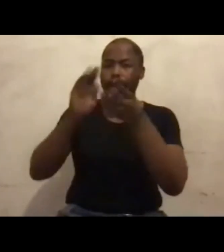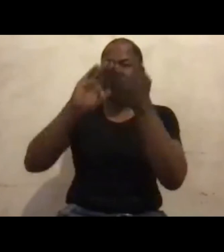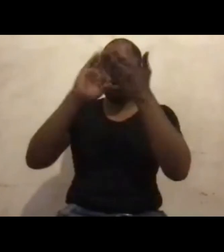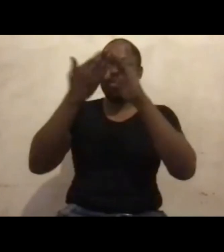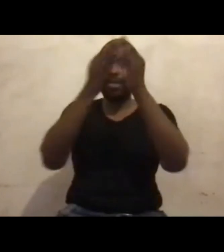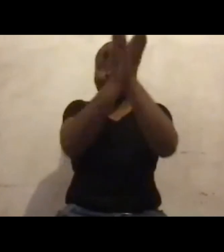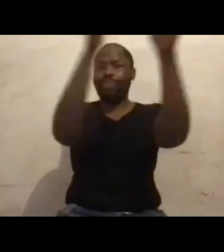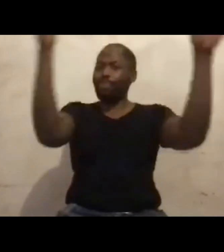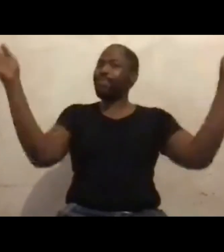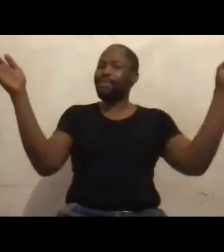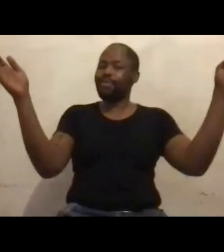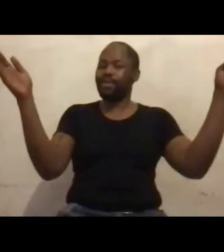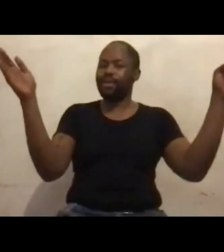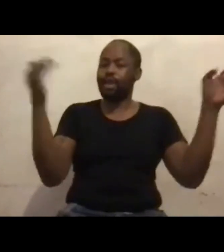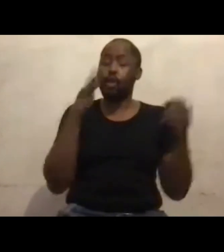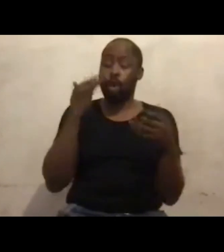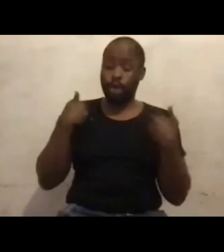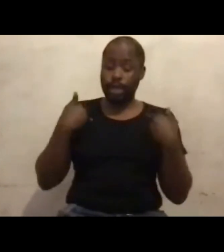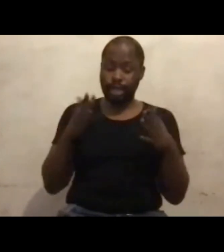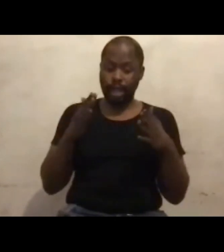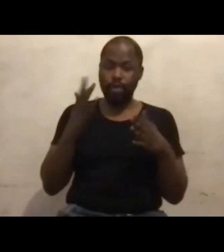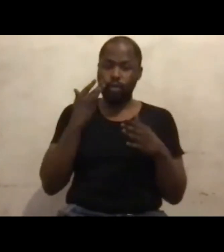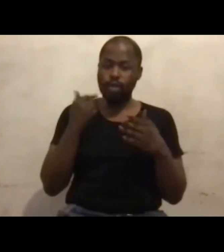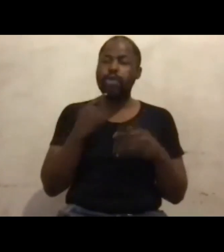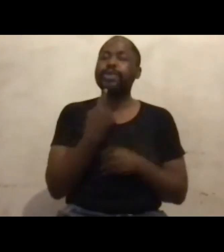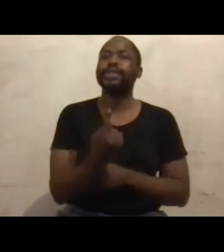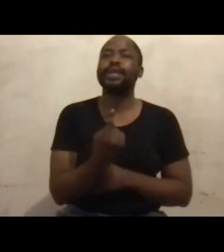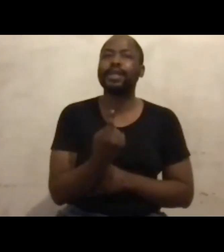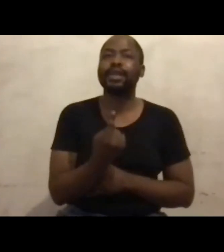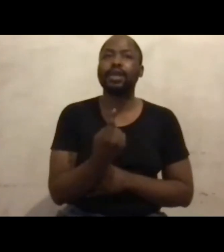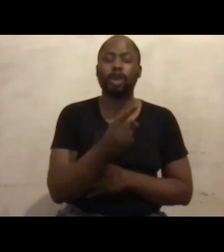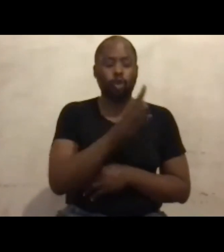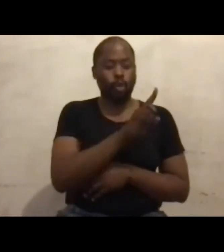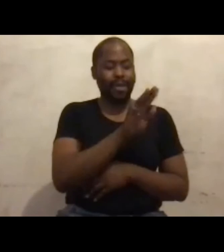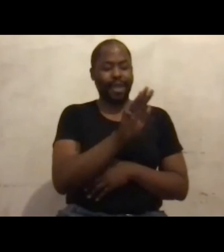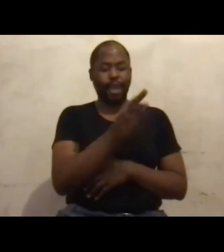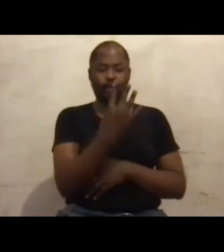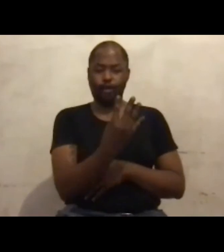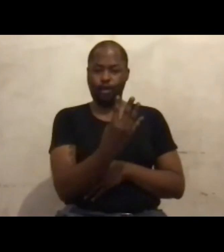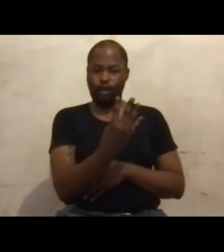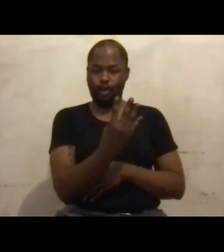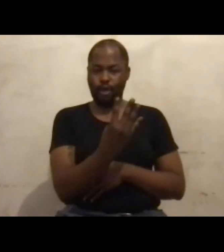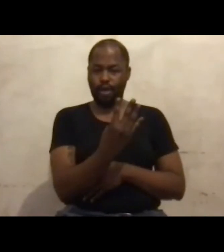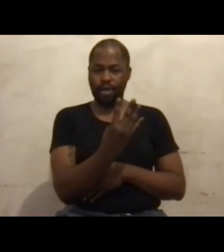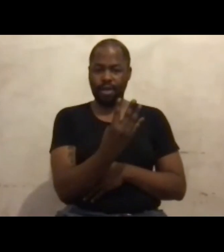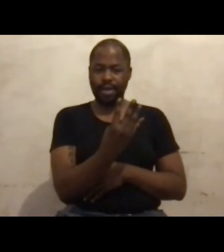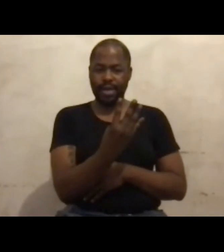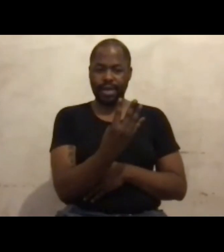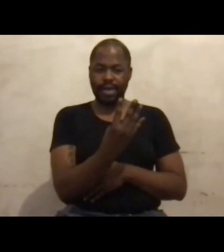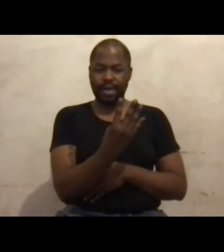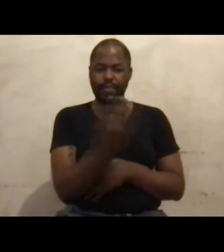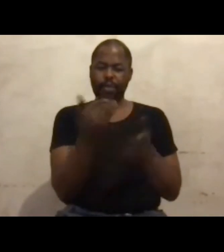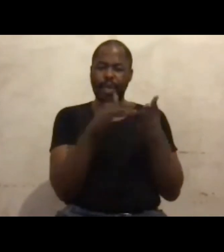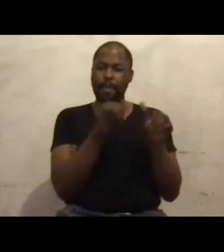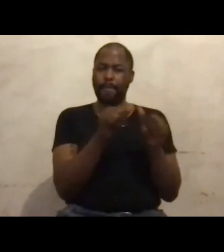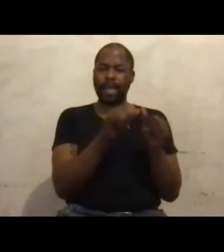as you started in the beginning, by saying 1994 could have been so much better if